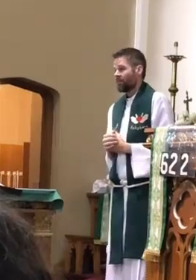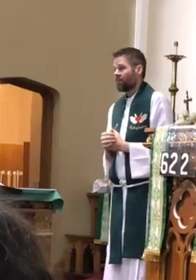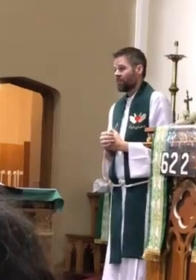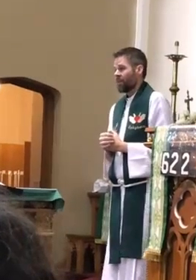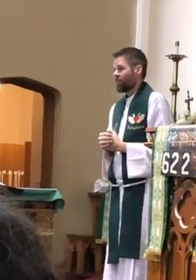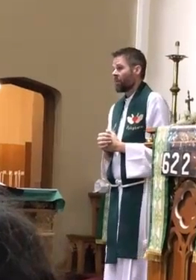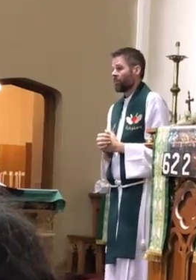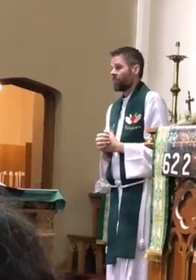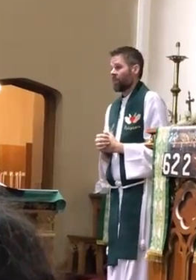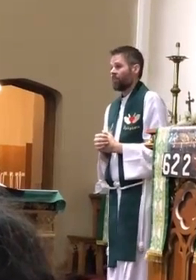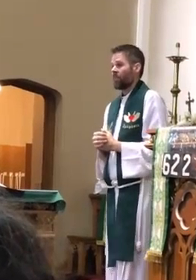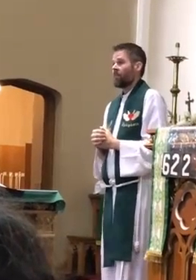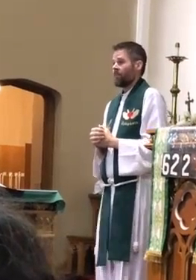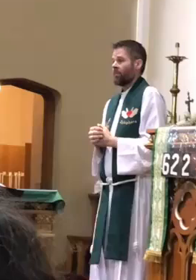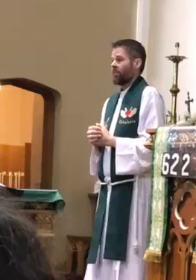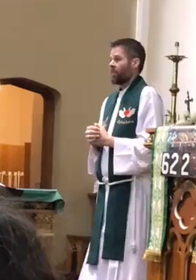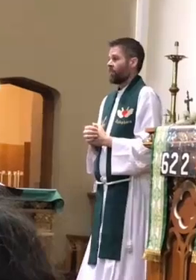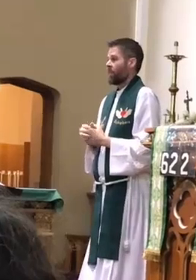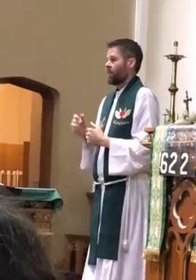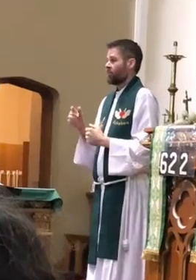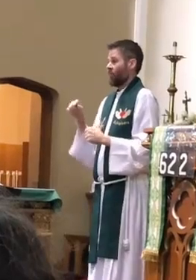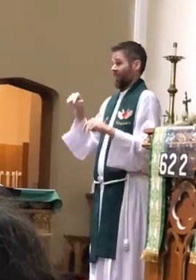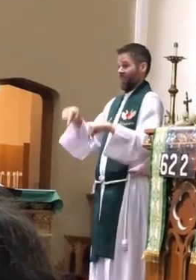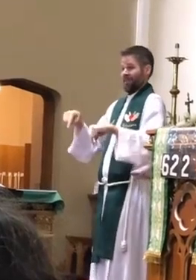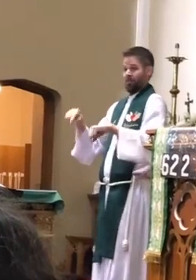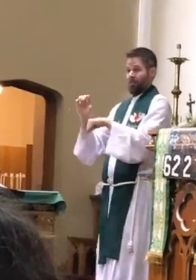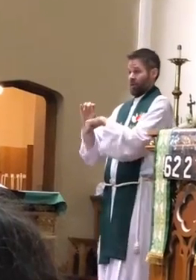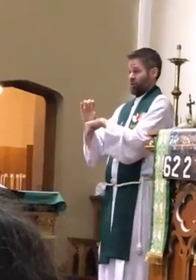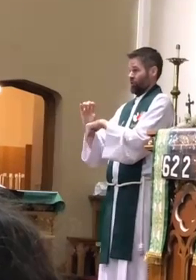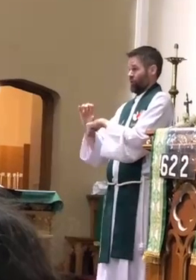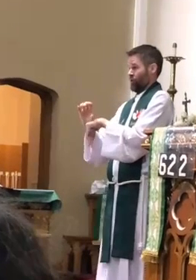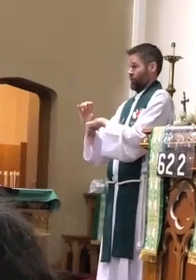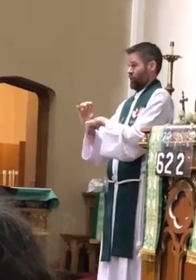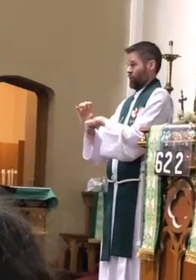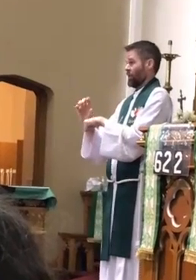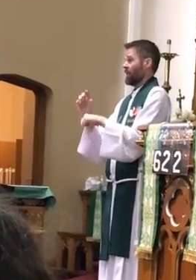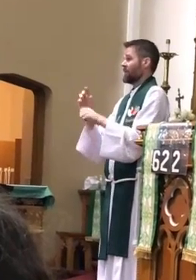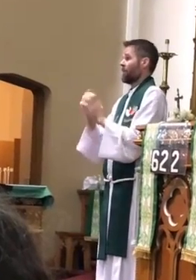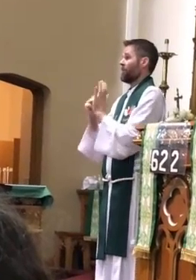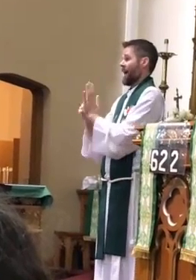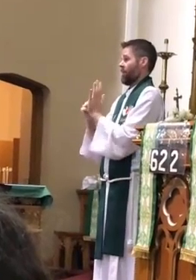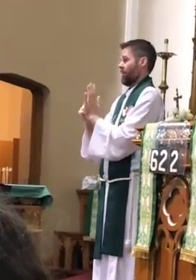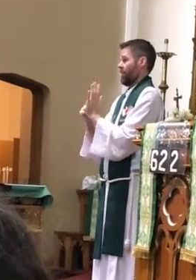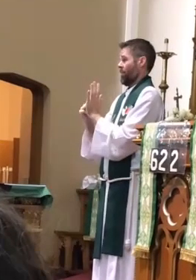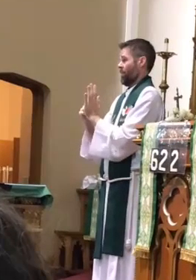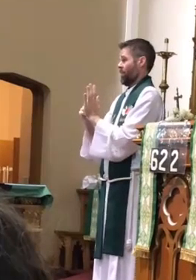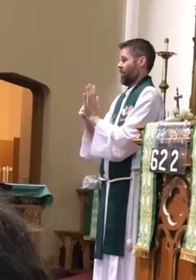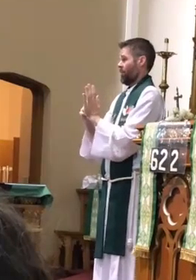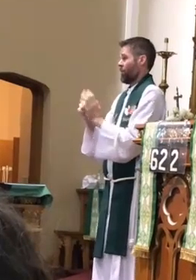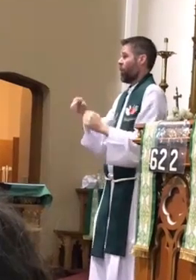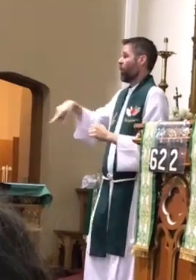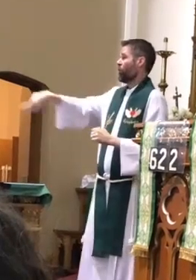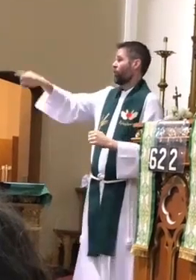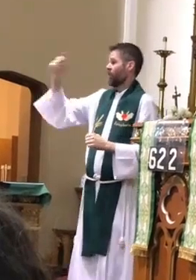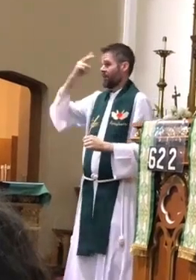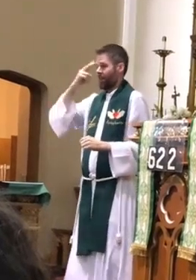Deaf lector called Reading With or Hearing Lector. That's because of Patty's work. It's a model